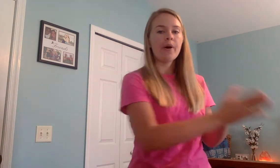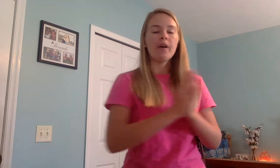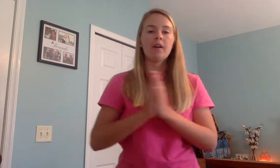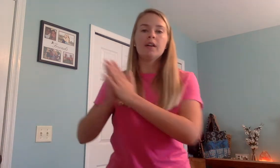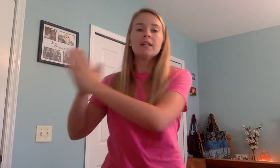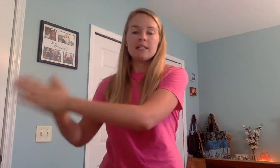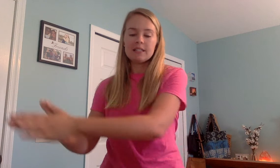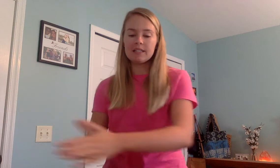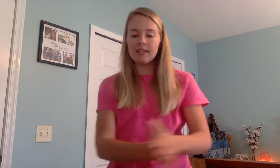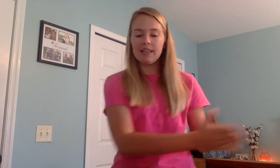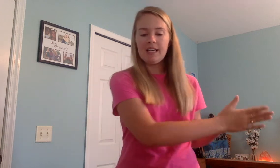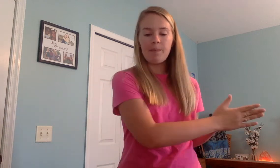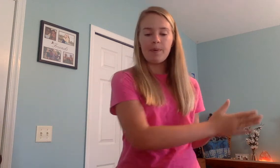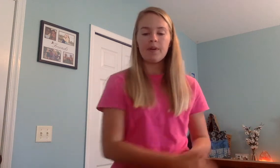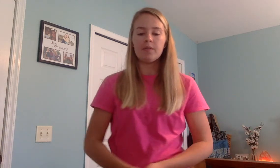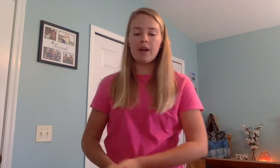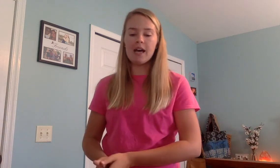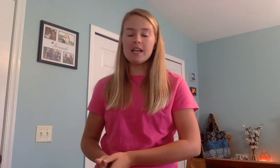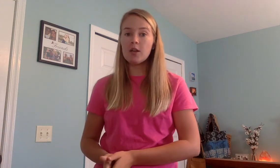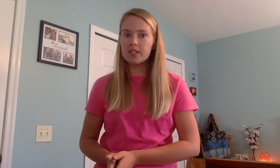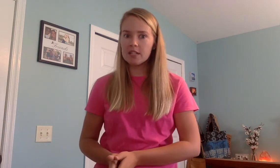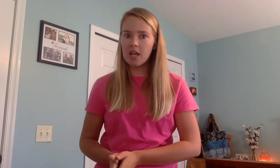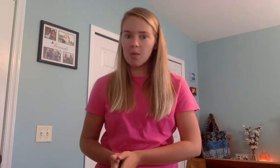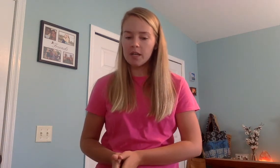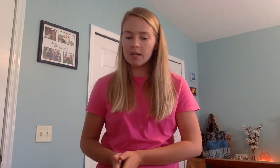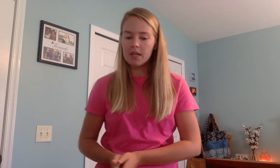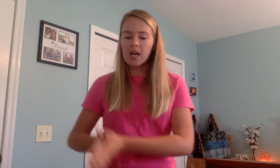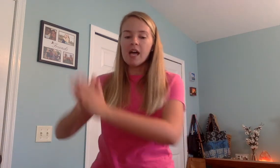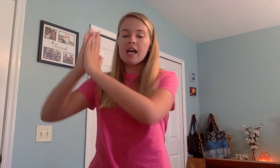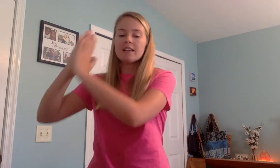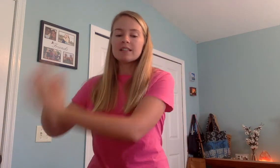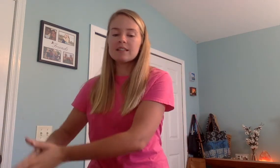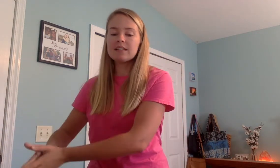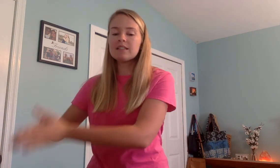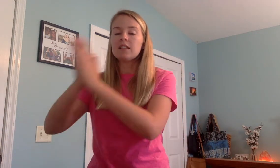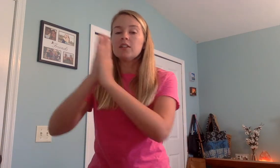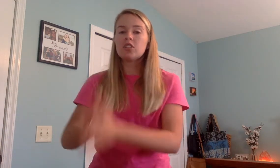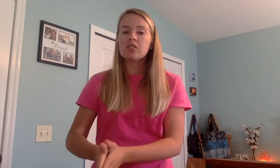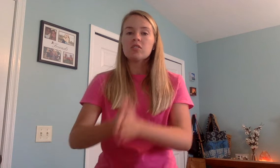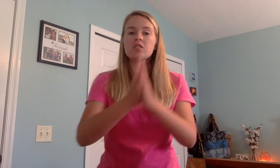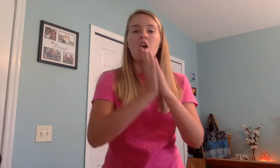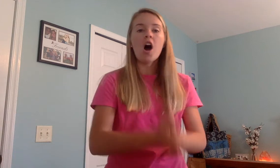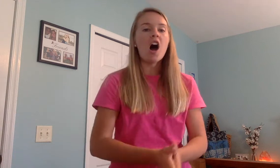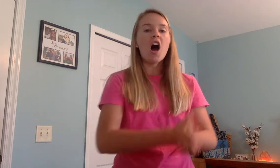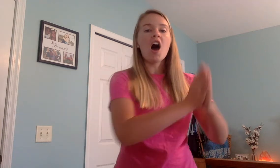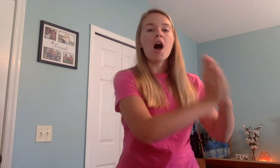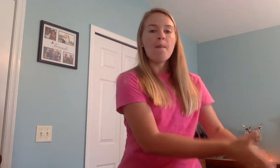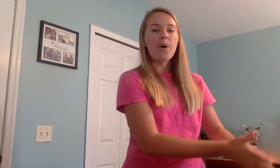Slip. Slip. Ready? This is a long one. S, t, o, p,